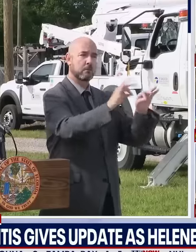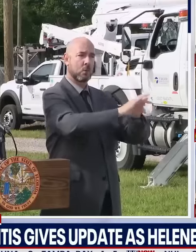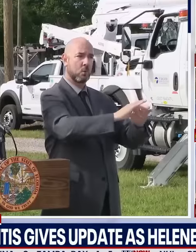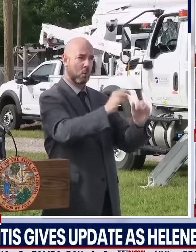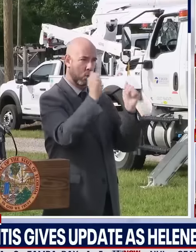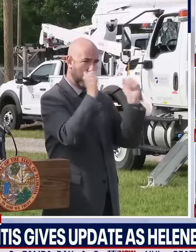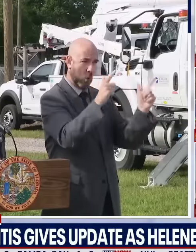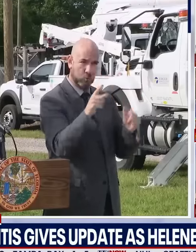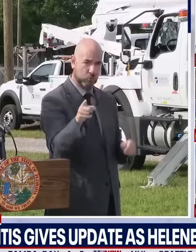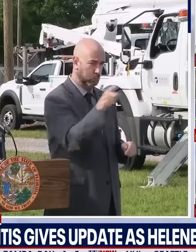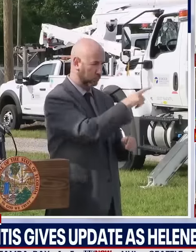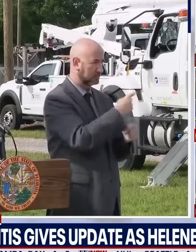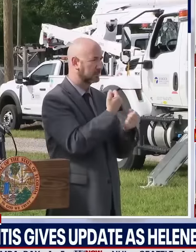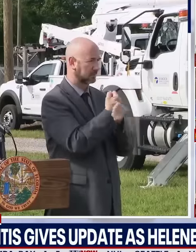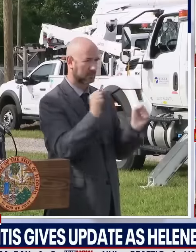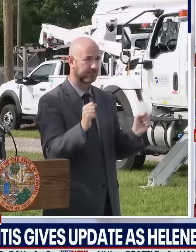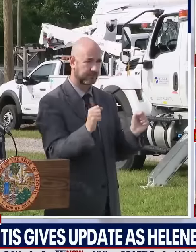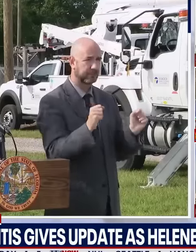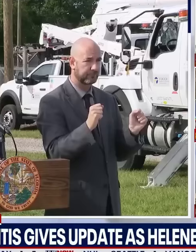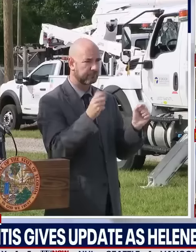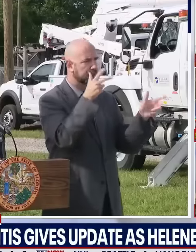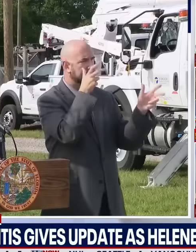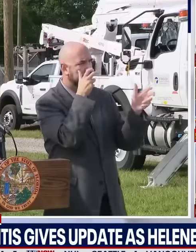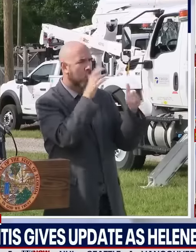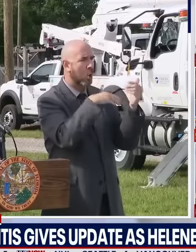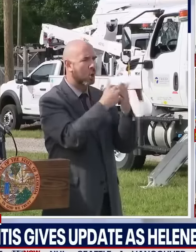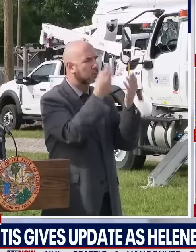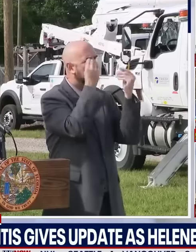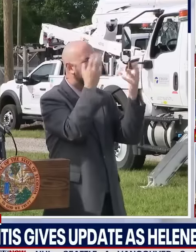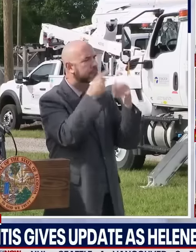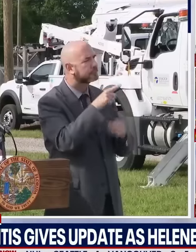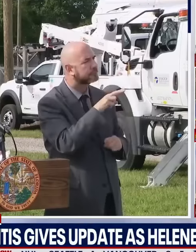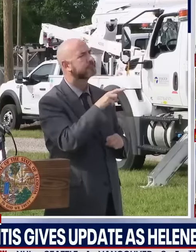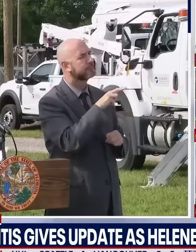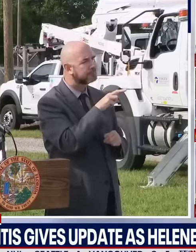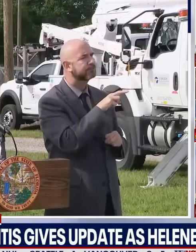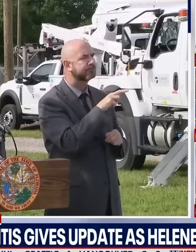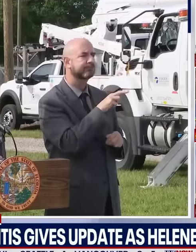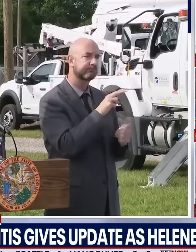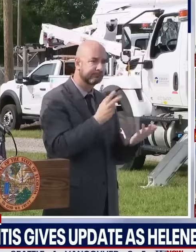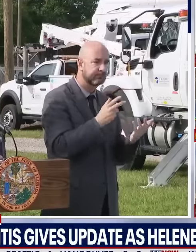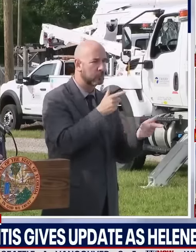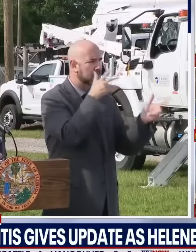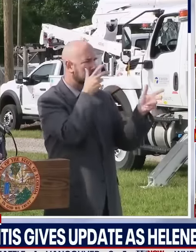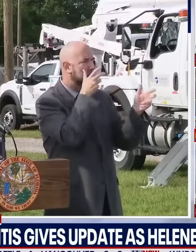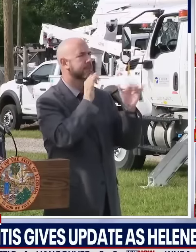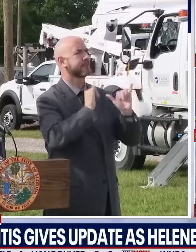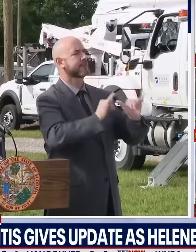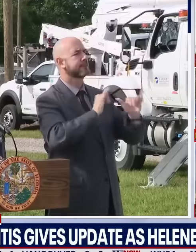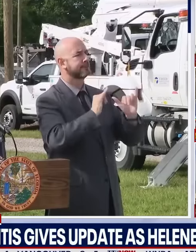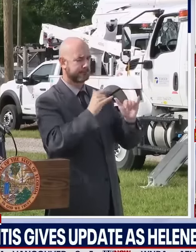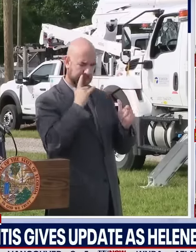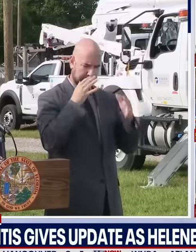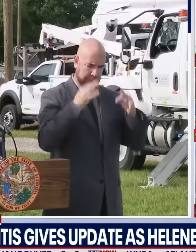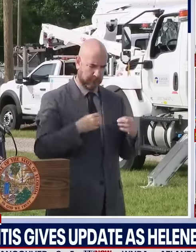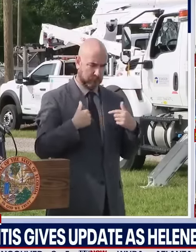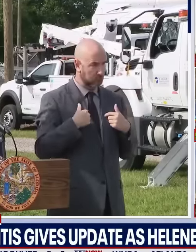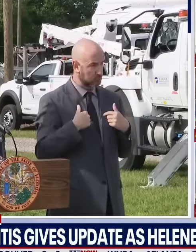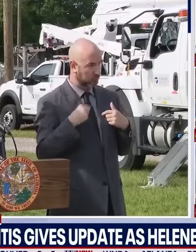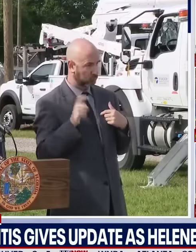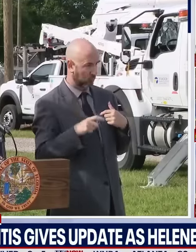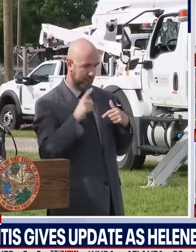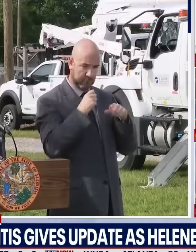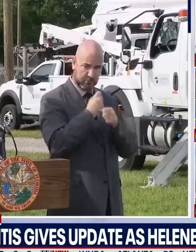to provide information and then folks can make the decisions as best for them and their family. I don't believe in trying to scare everybody